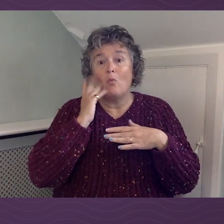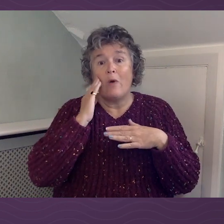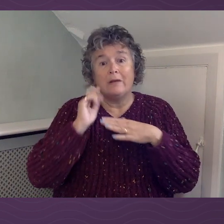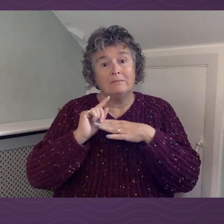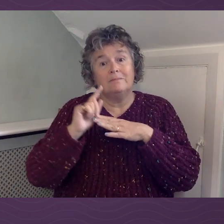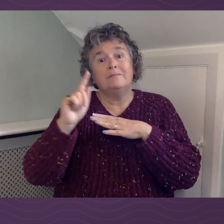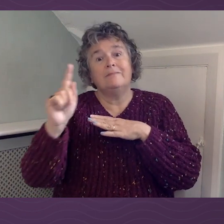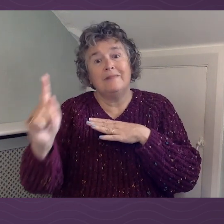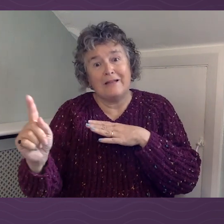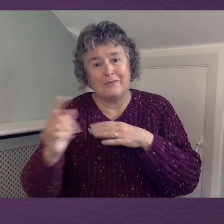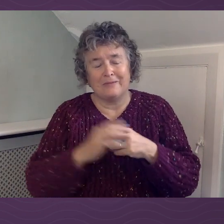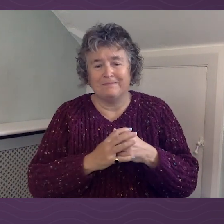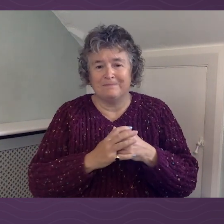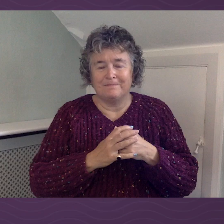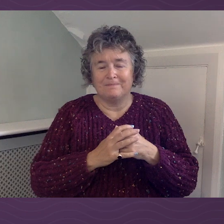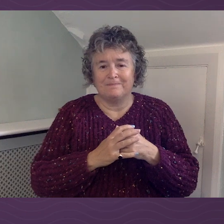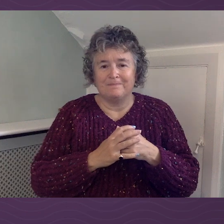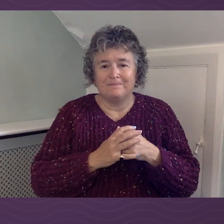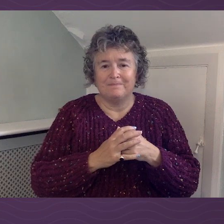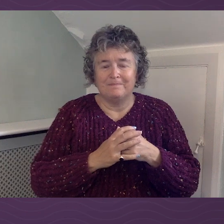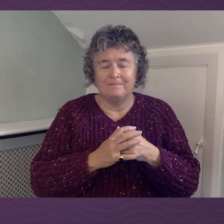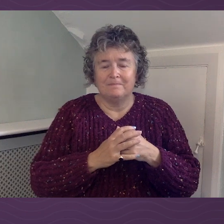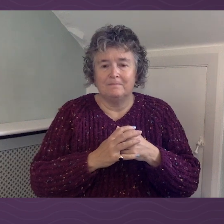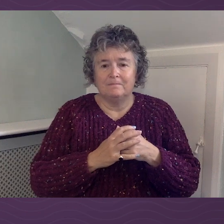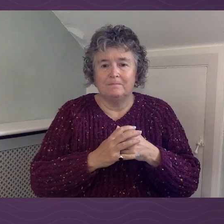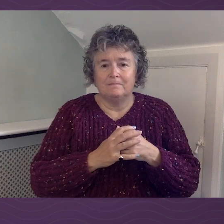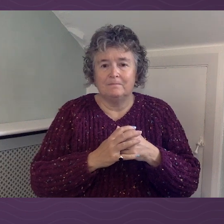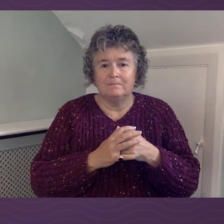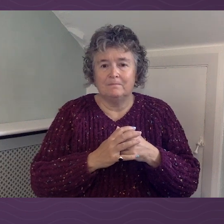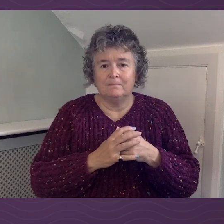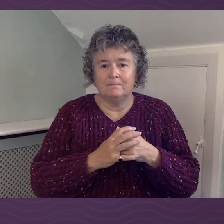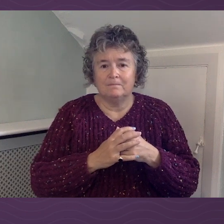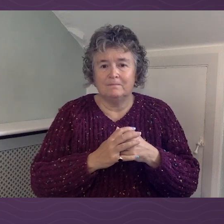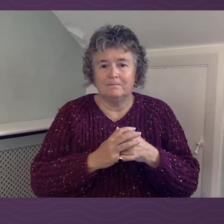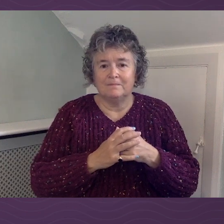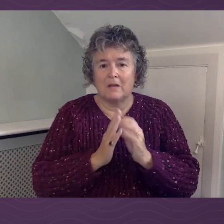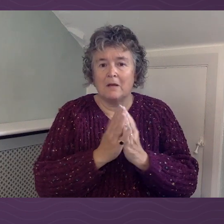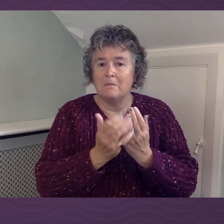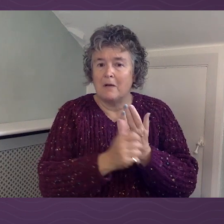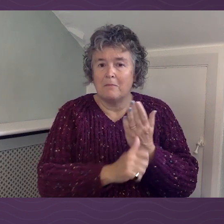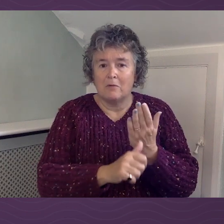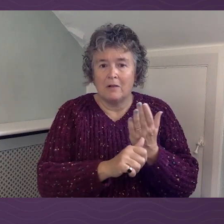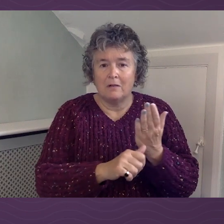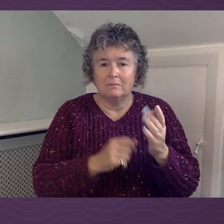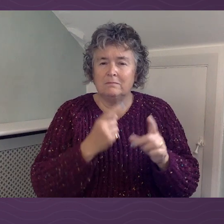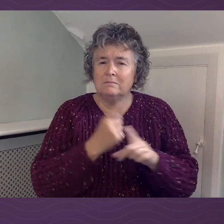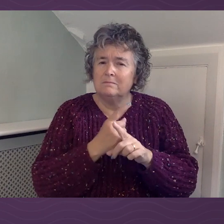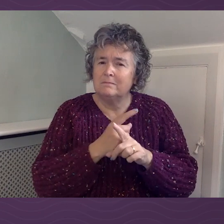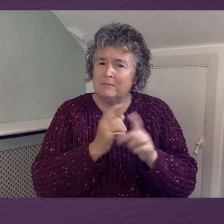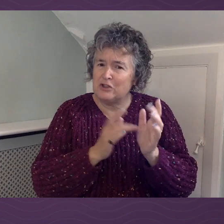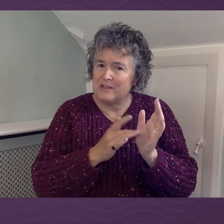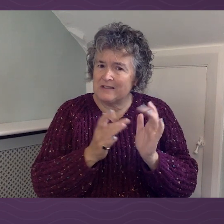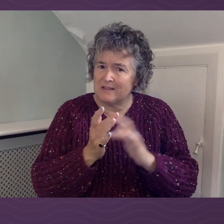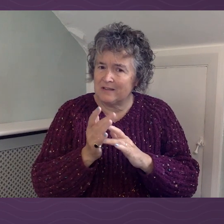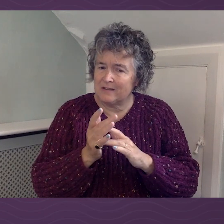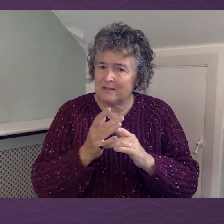So 1 Peter chapter 2, verse 24, it's talking about Jesus.